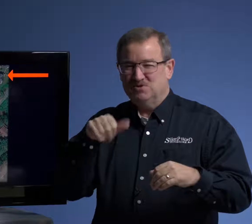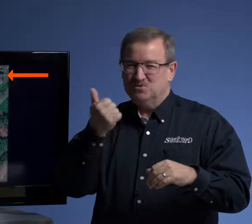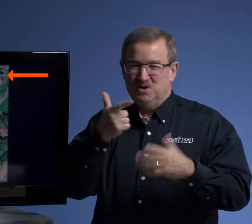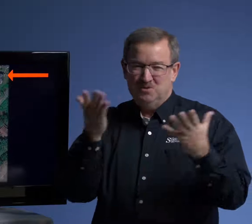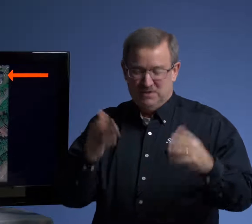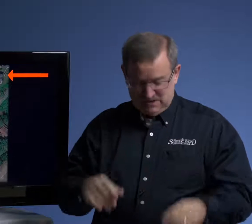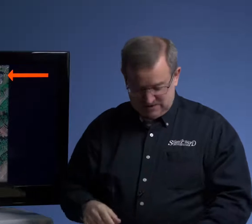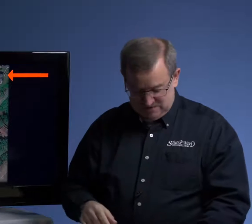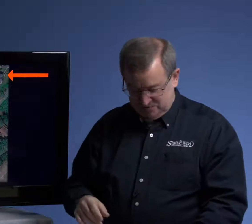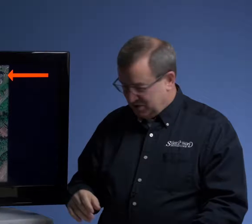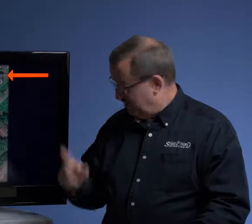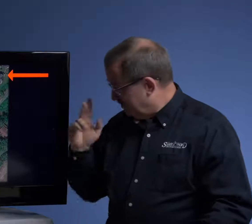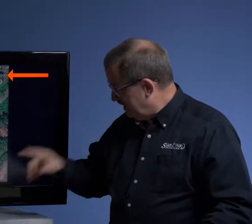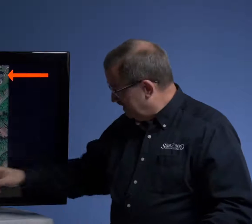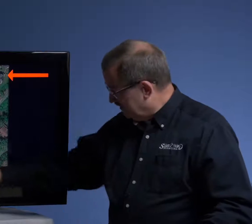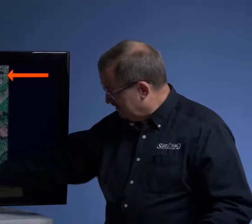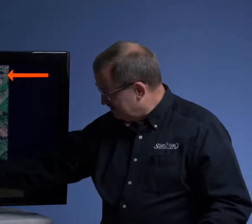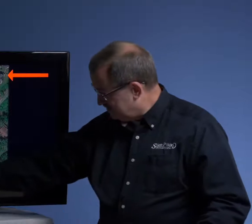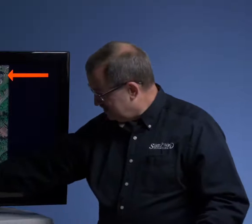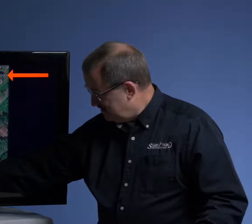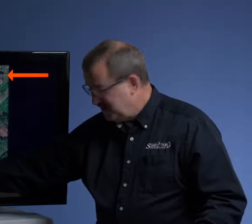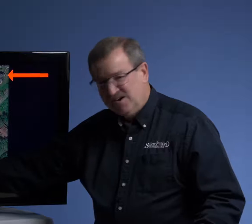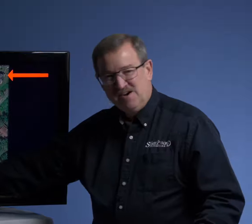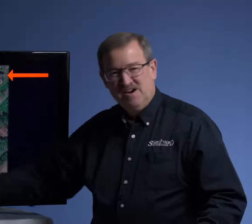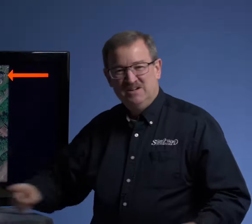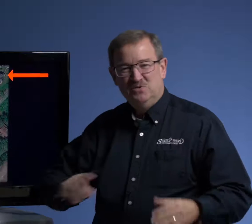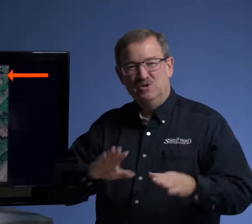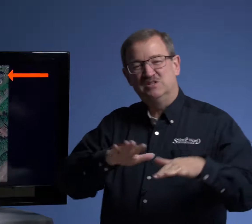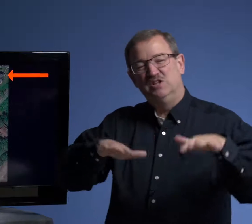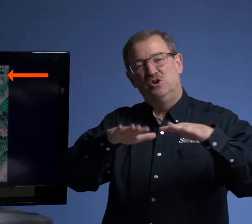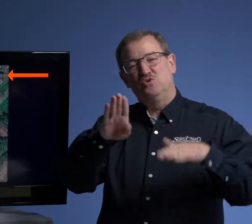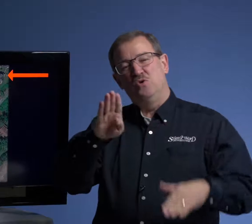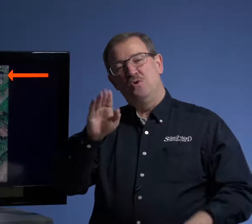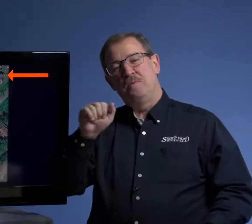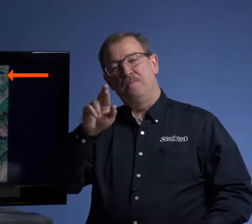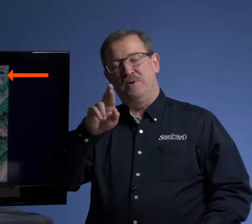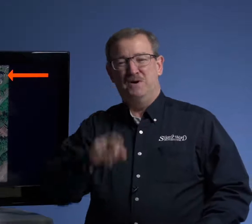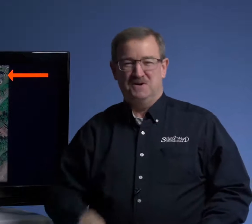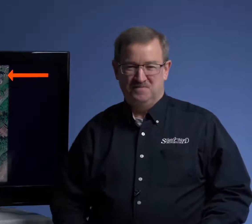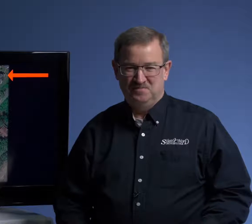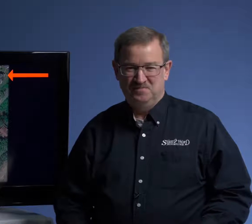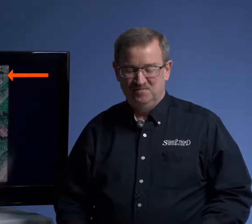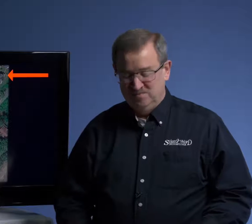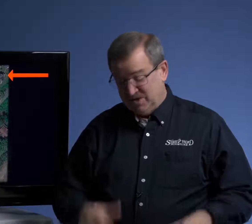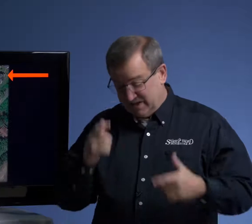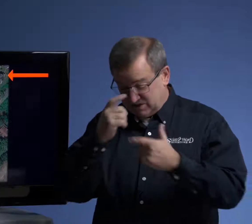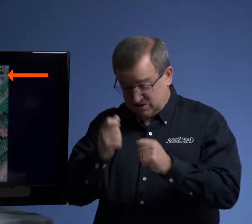there was one other place. Over here was the local bar. Now it's